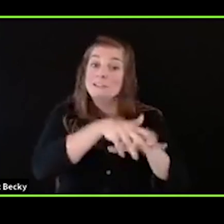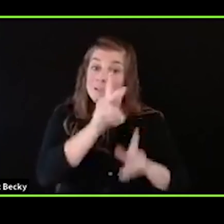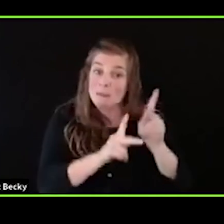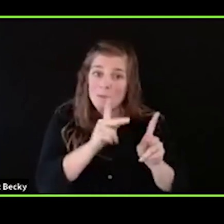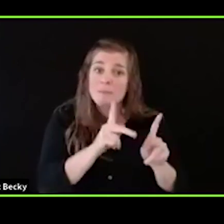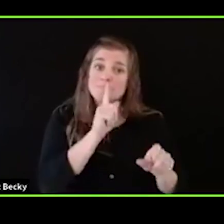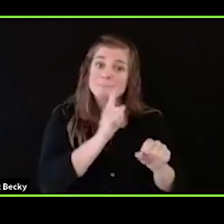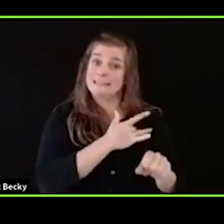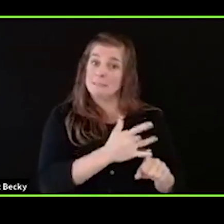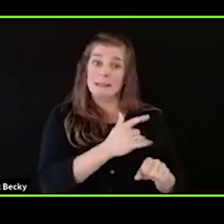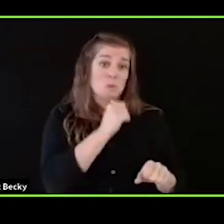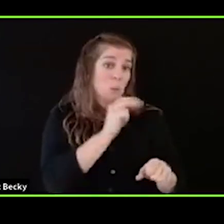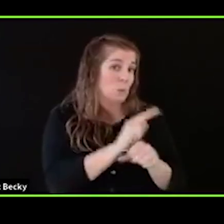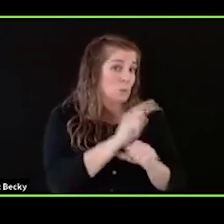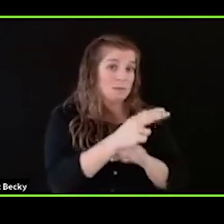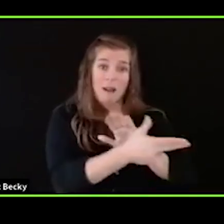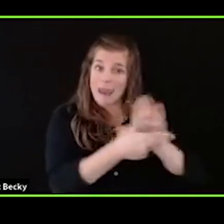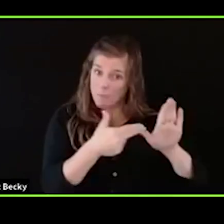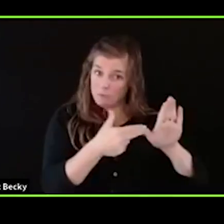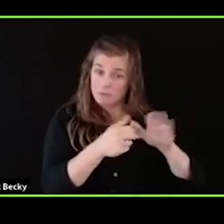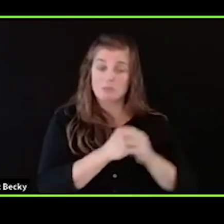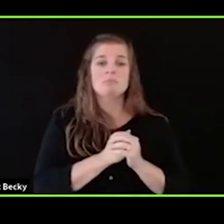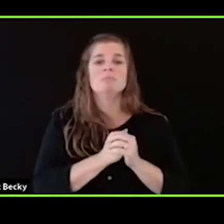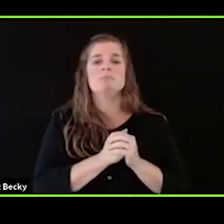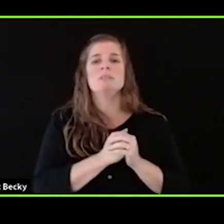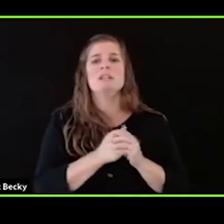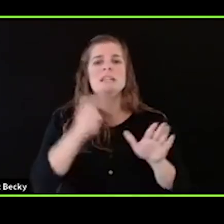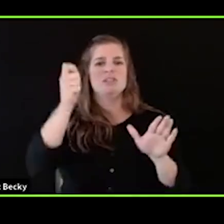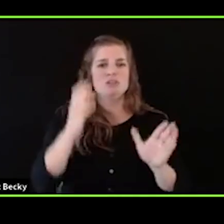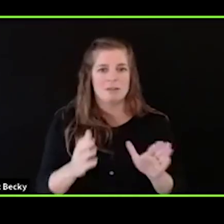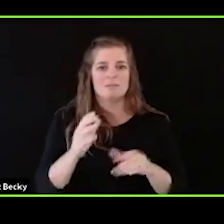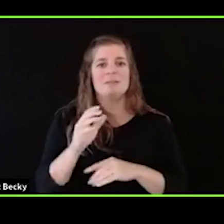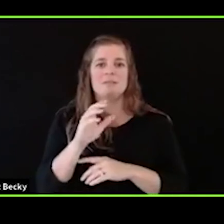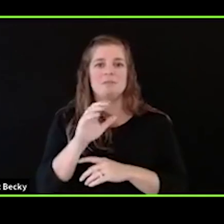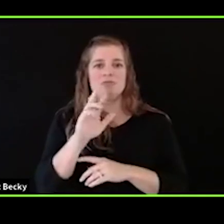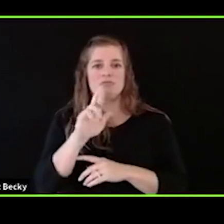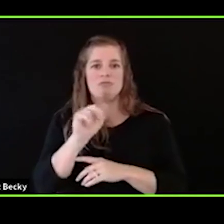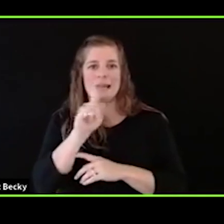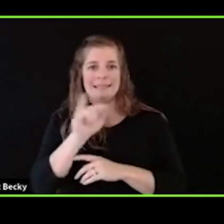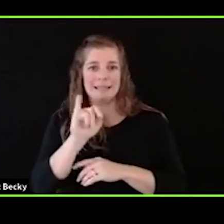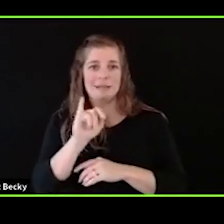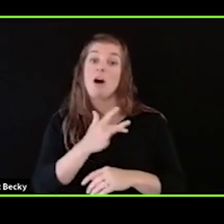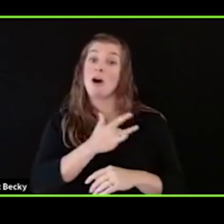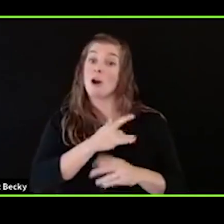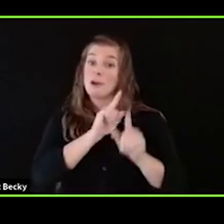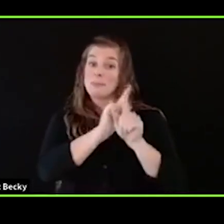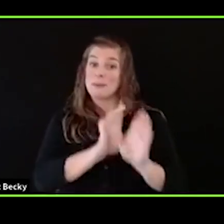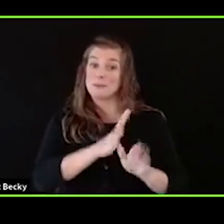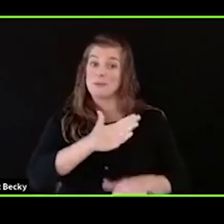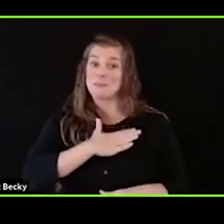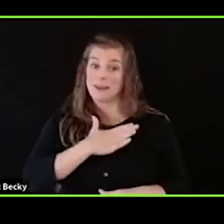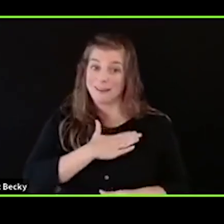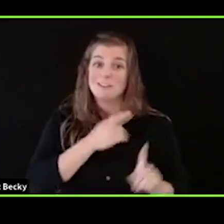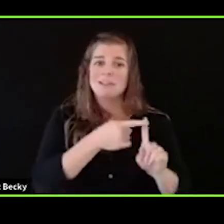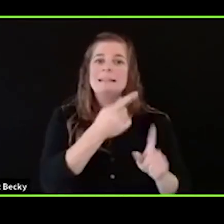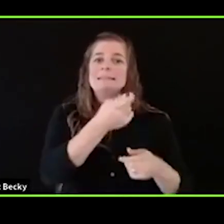particularly the word offender. Justice Robert Yazzie, the former Chief Justice of the Navajo Nation and a heart mentor of mine, says that instead of the word